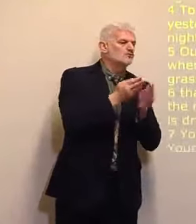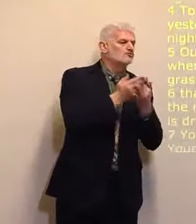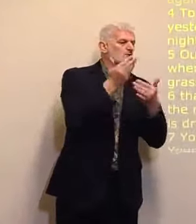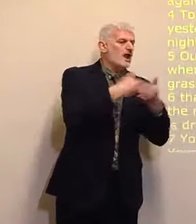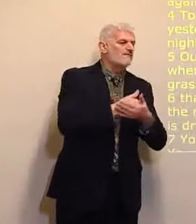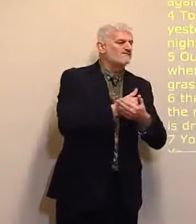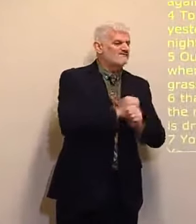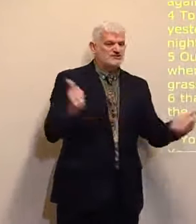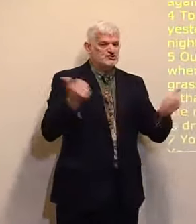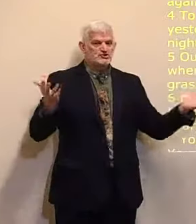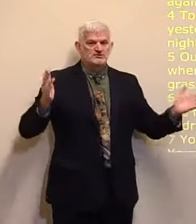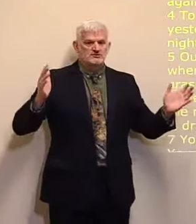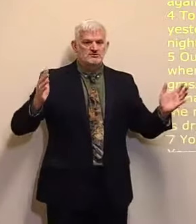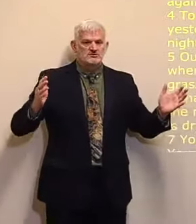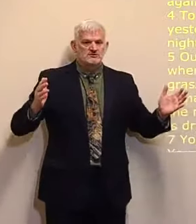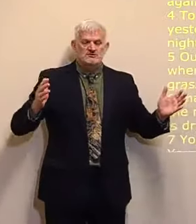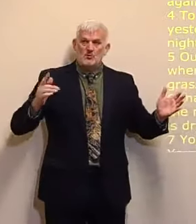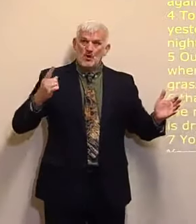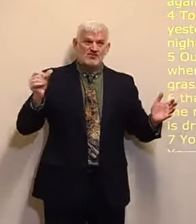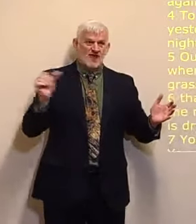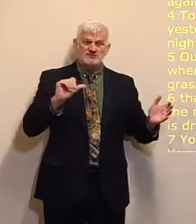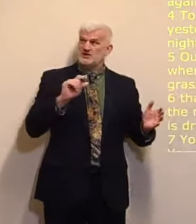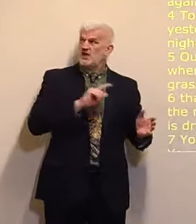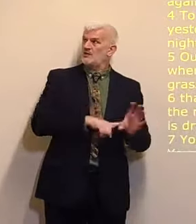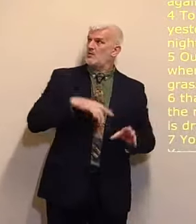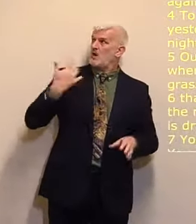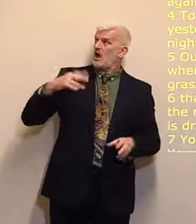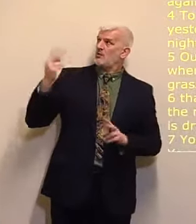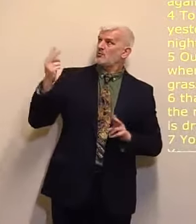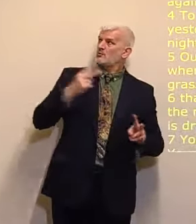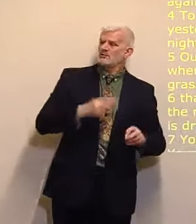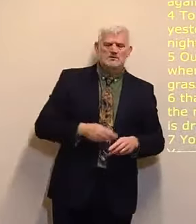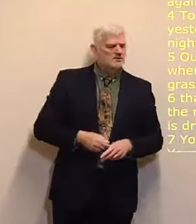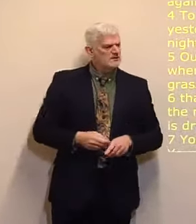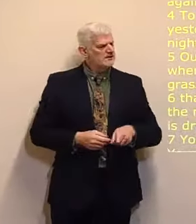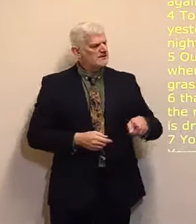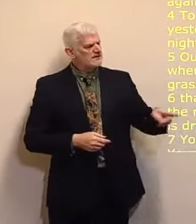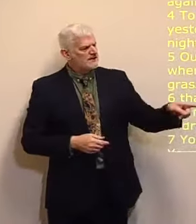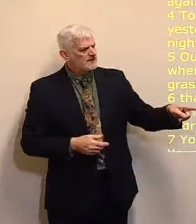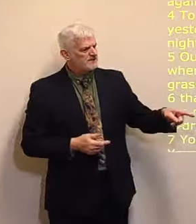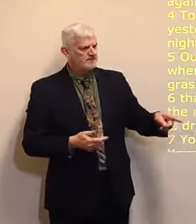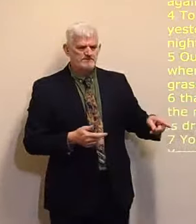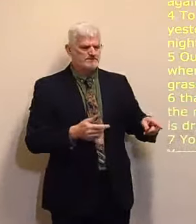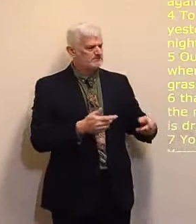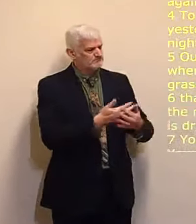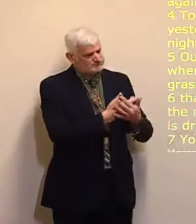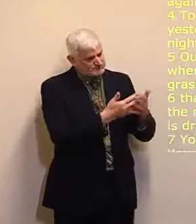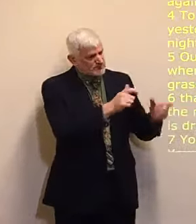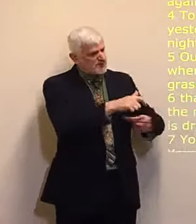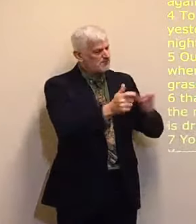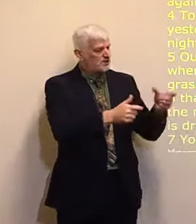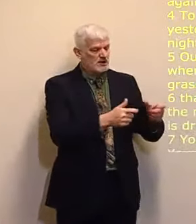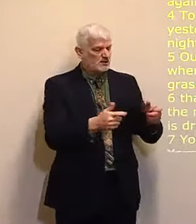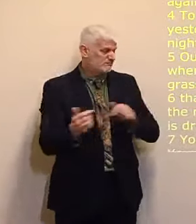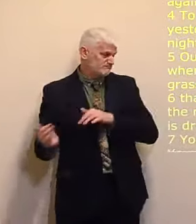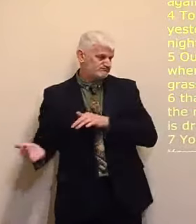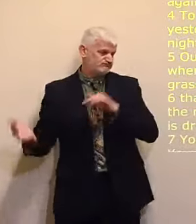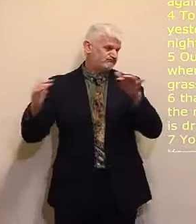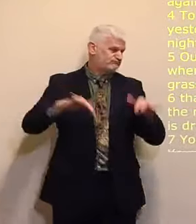them away as with a flood They are as asleep in the morning They are like grass which groweth up